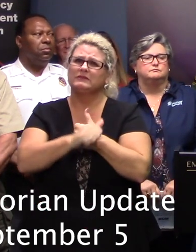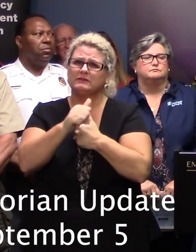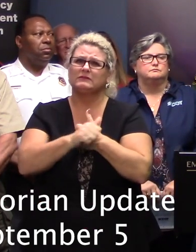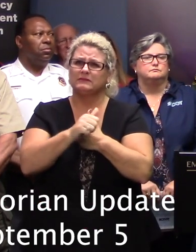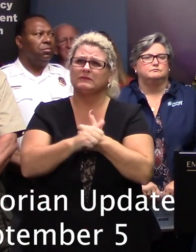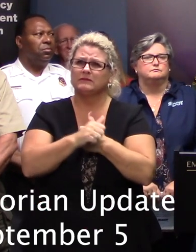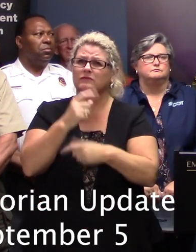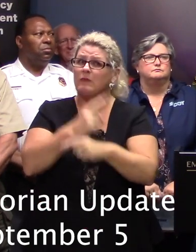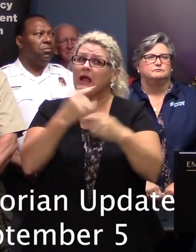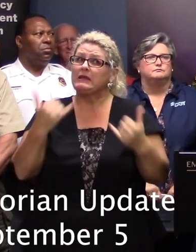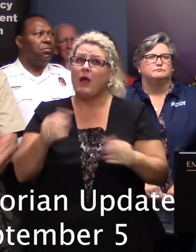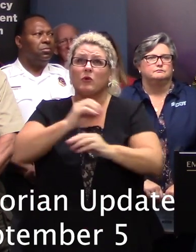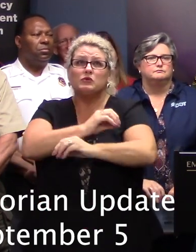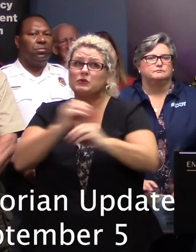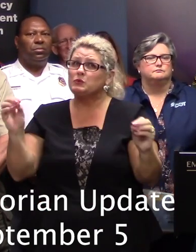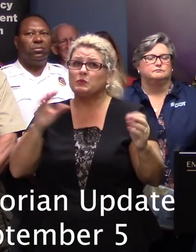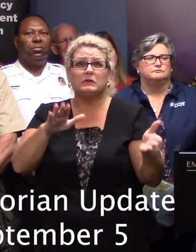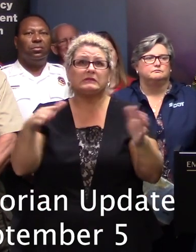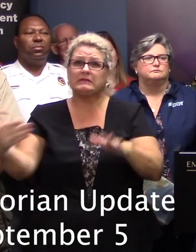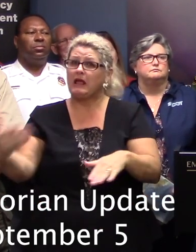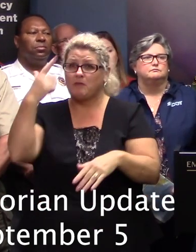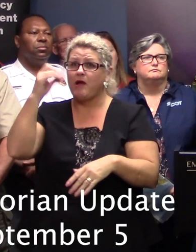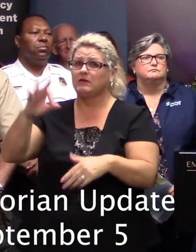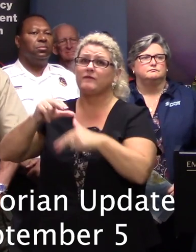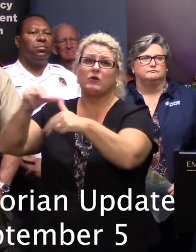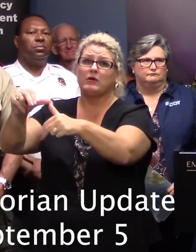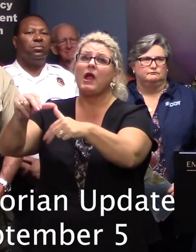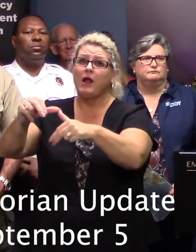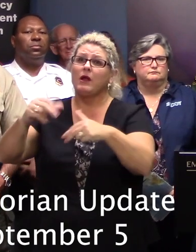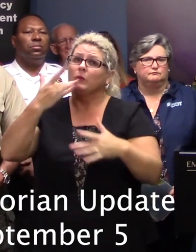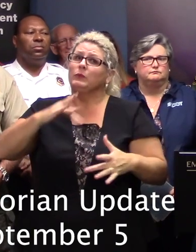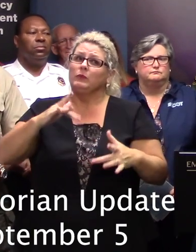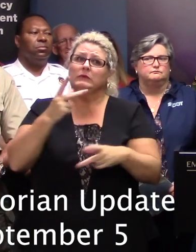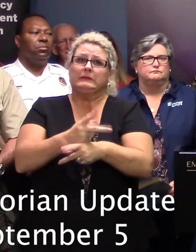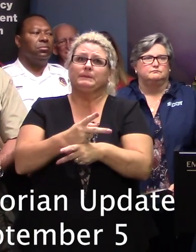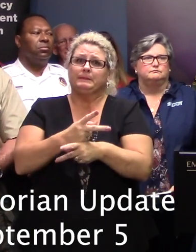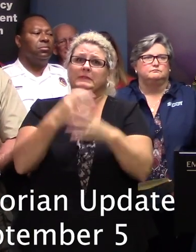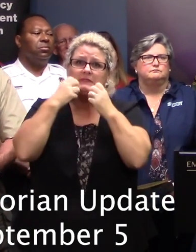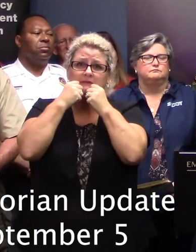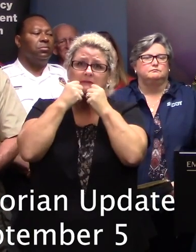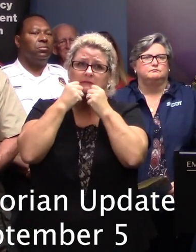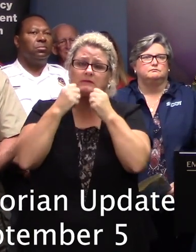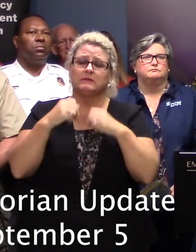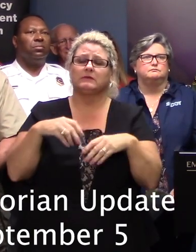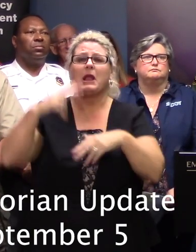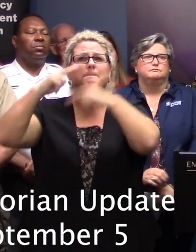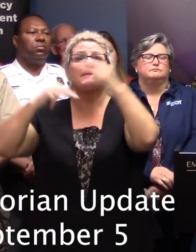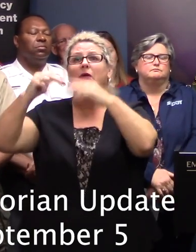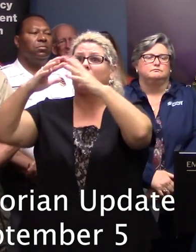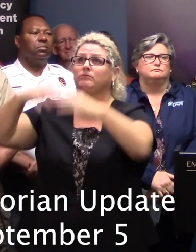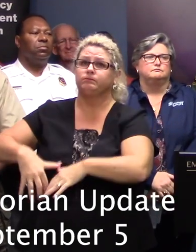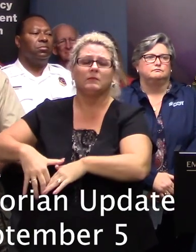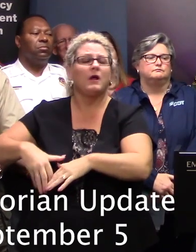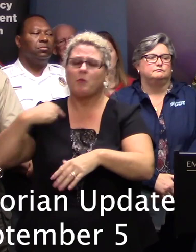far as we know we've had no storm related deaths and we want to keep it that way because we can rebuild a building but you can't start a life all